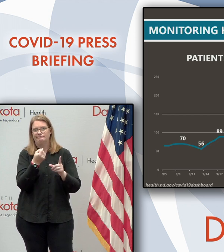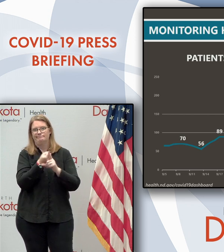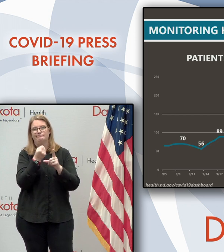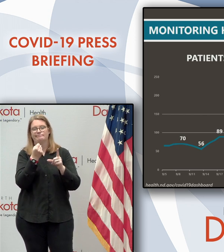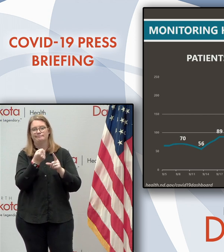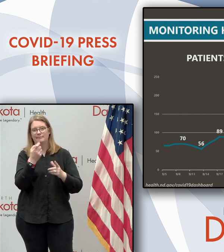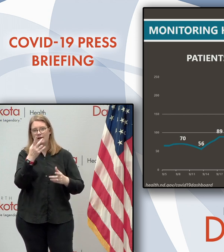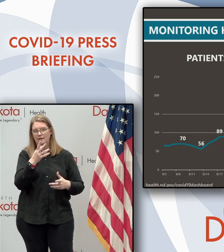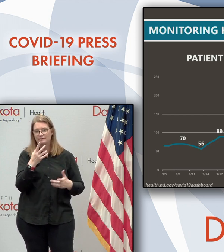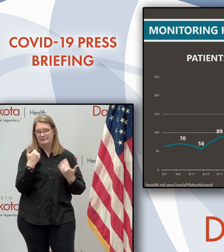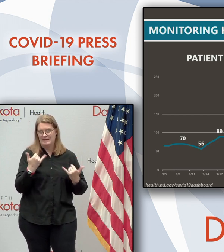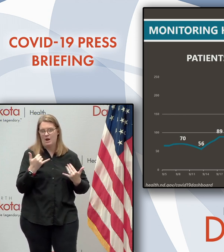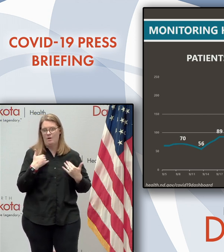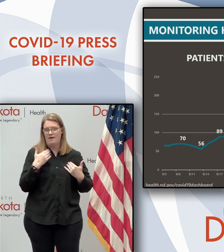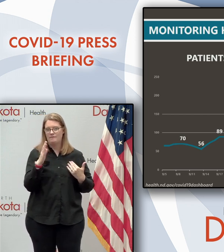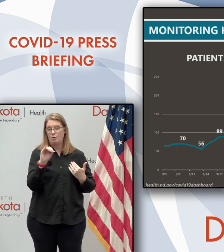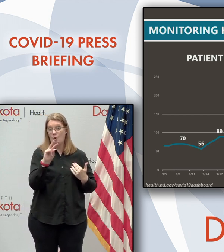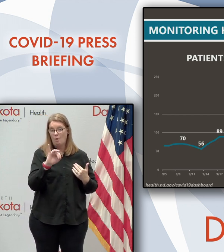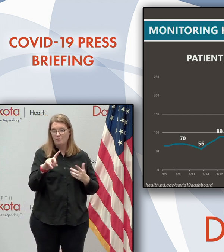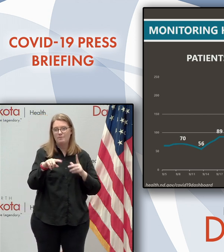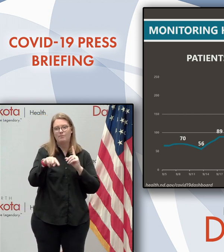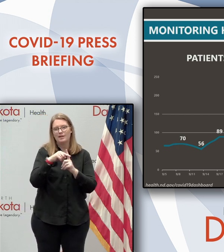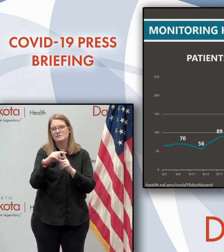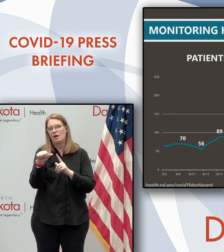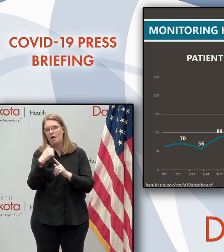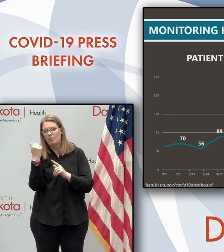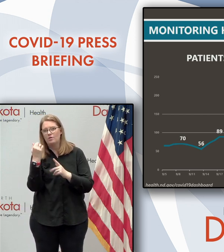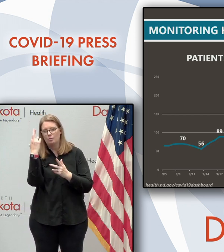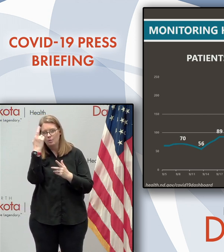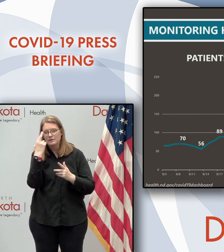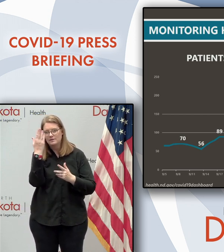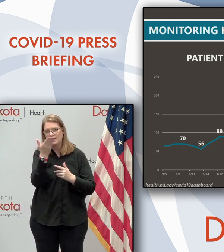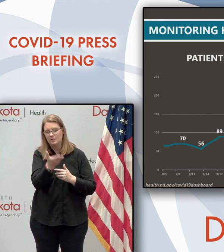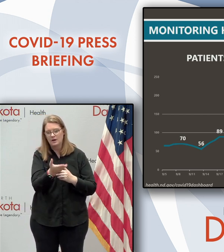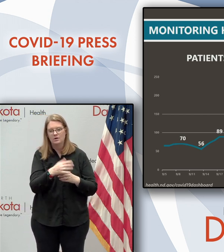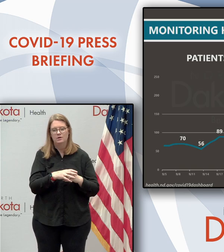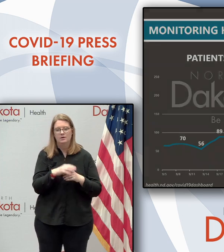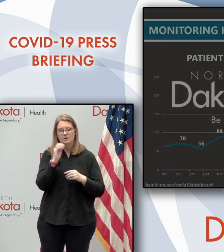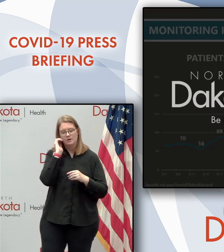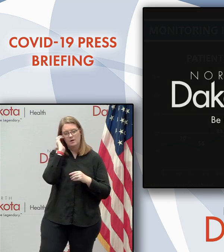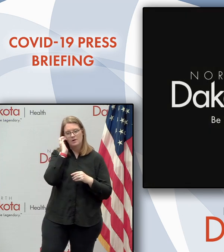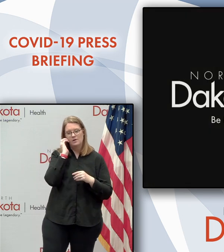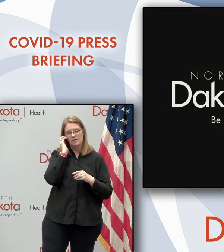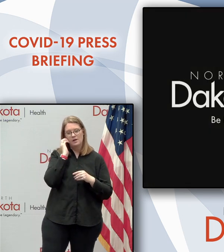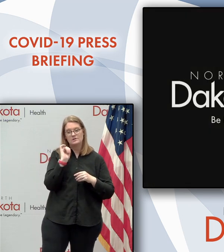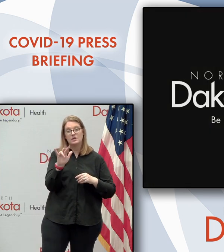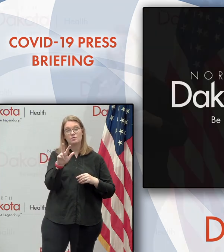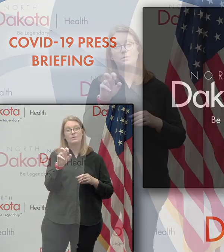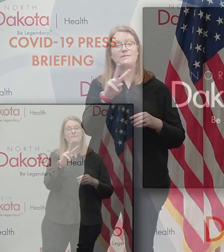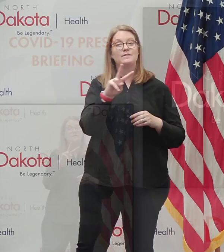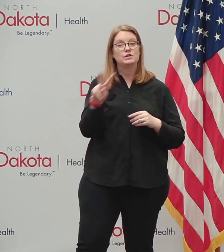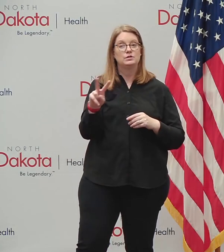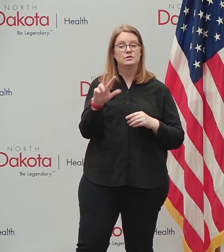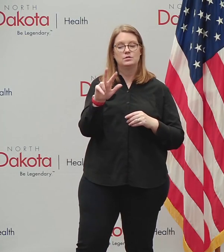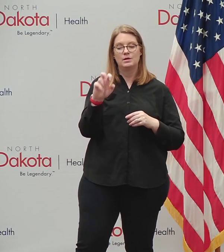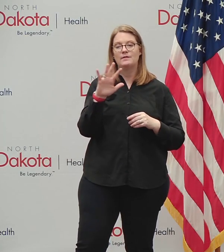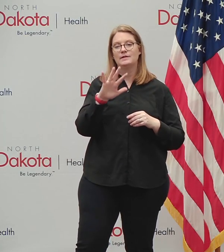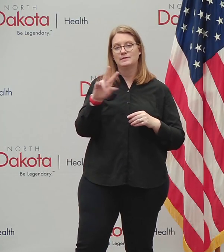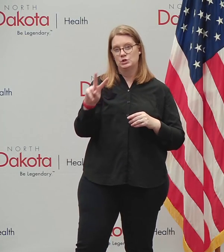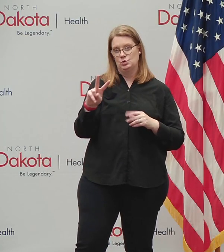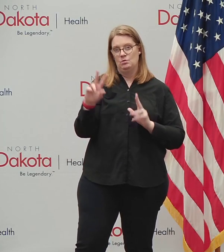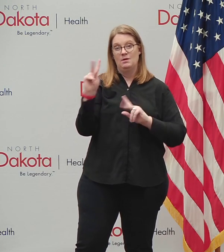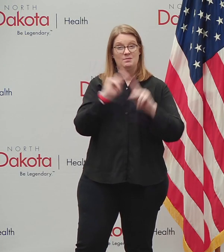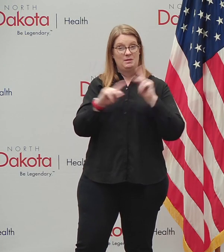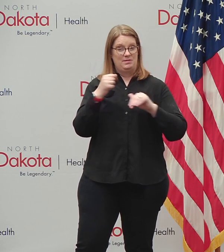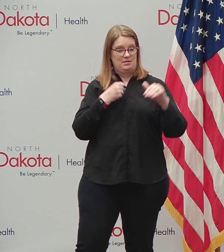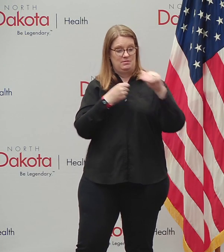dashboard, but, uh, together, uh, that is, that is a number of, uh, 352 individuals who are in